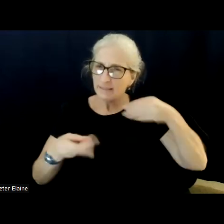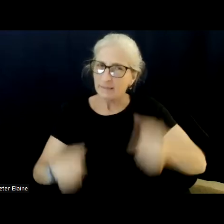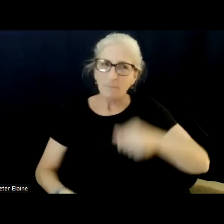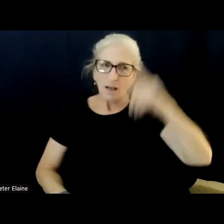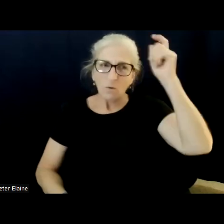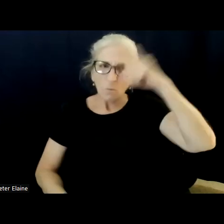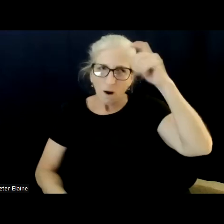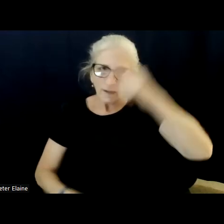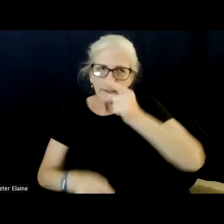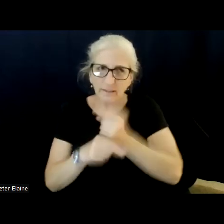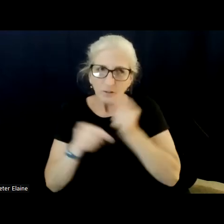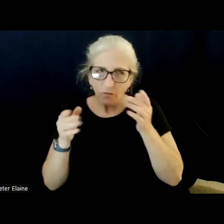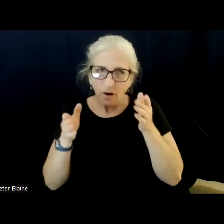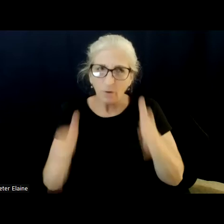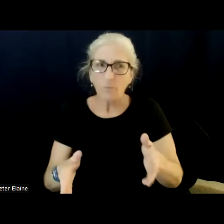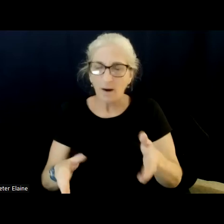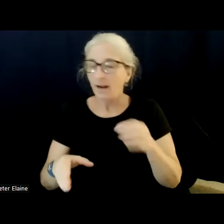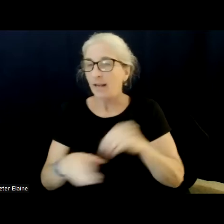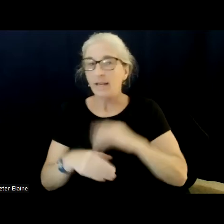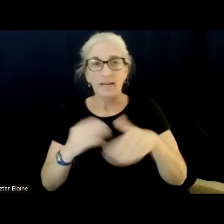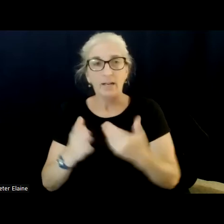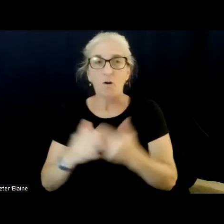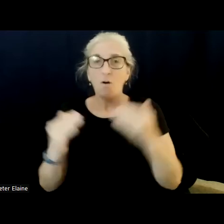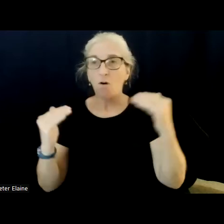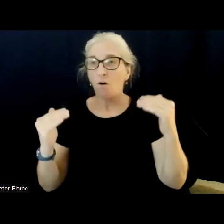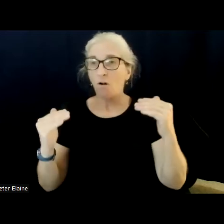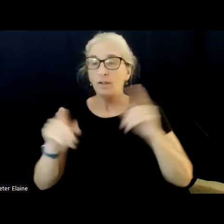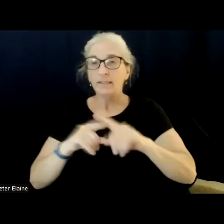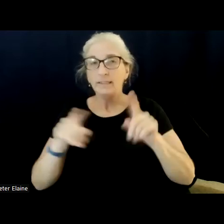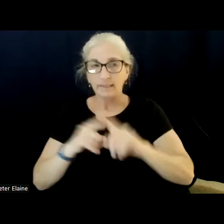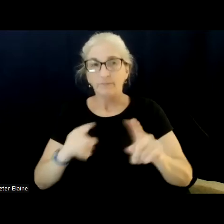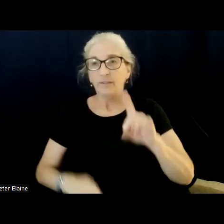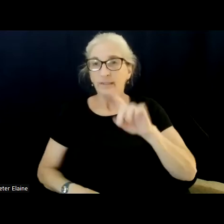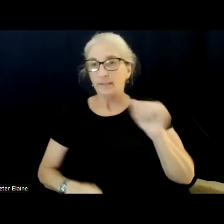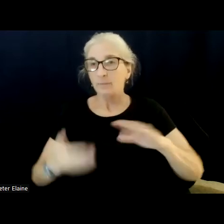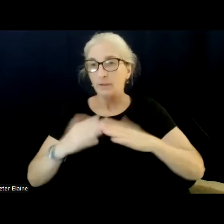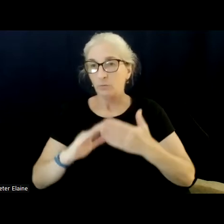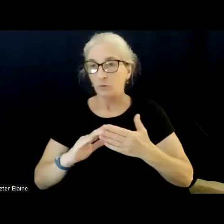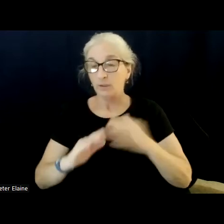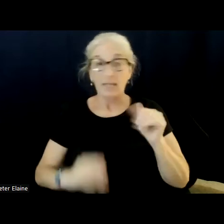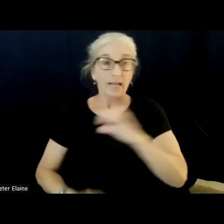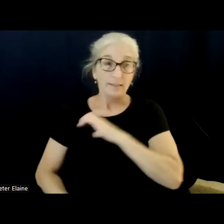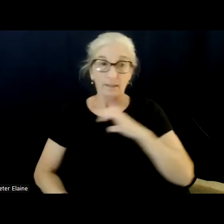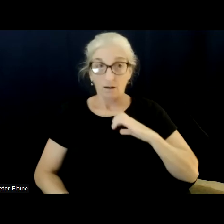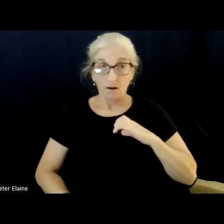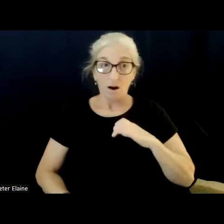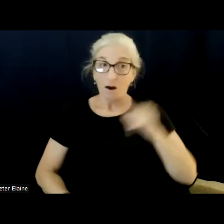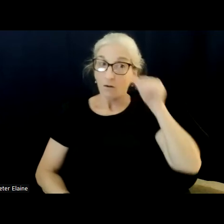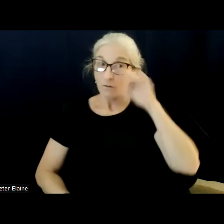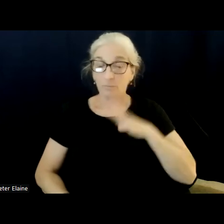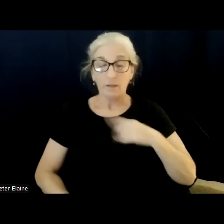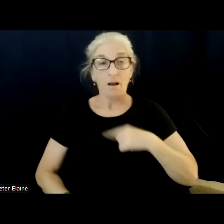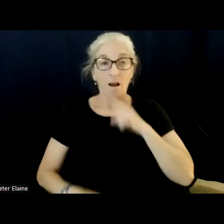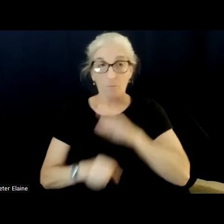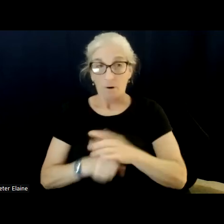challenged communities. And as your congressman, I commit that I will do that for you. We can use CMS oversight that's